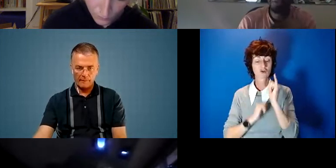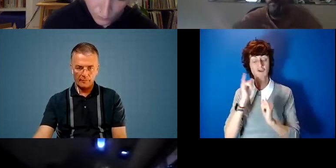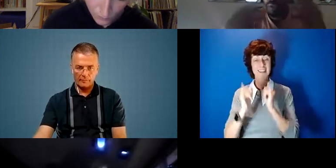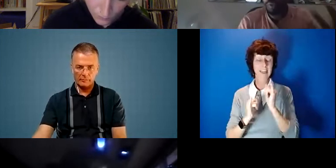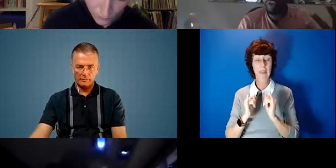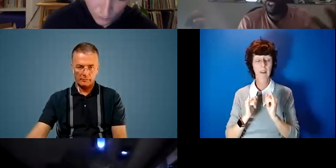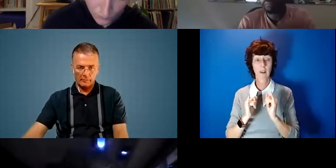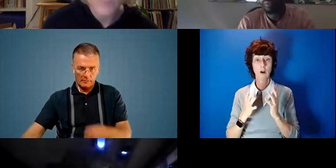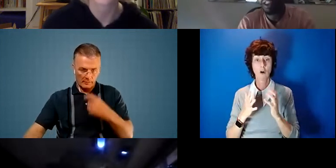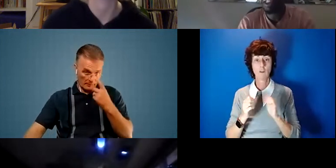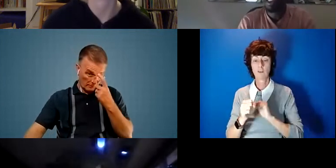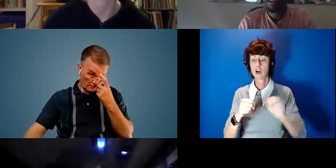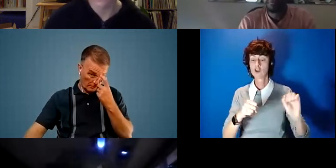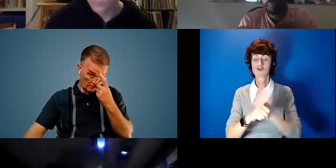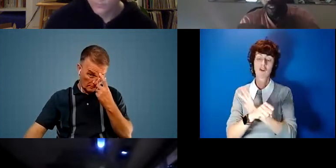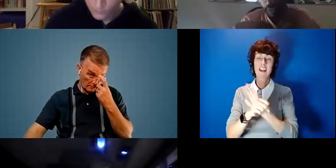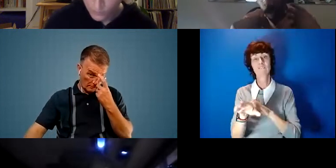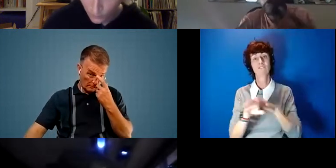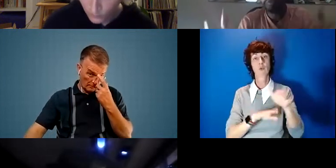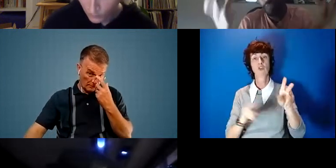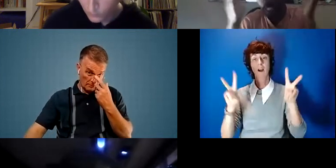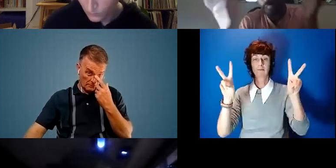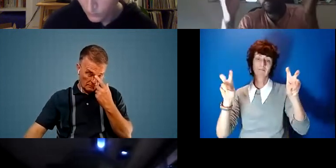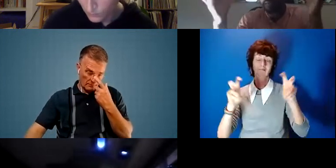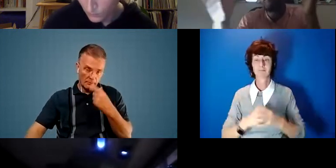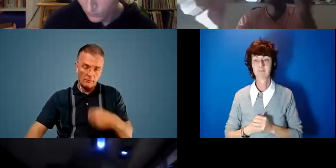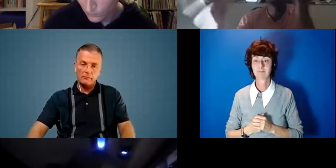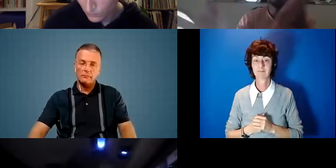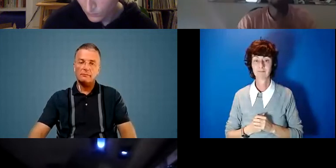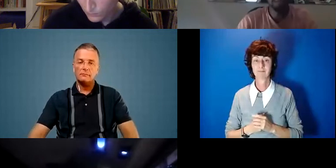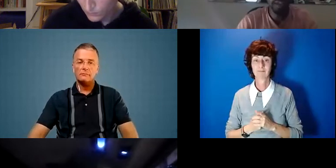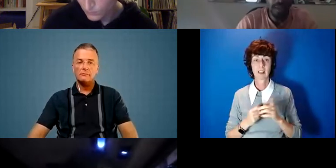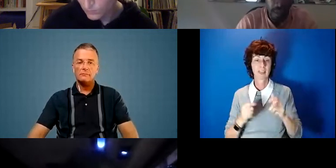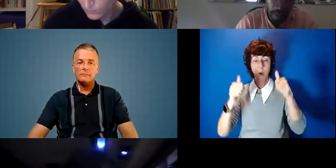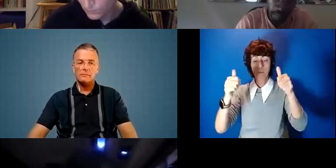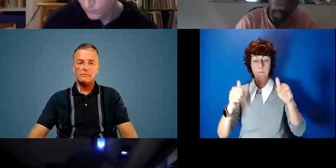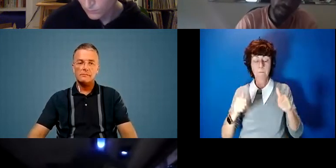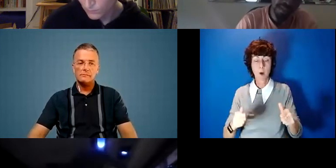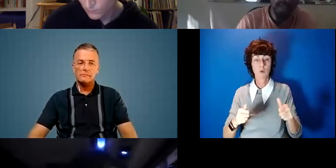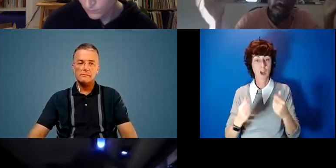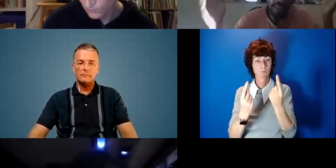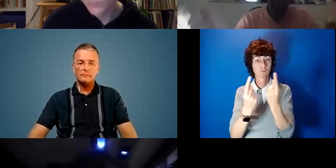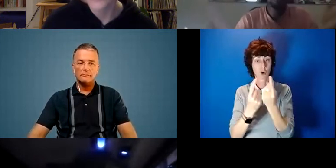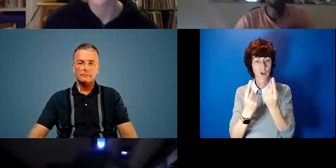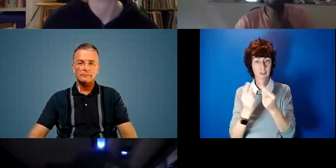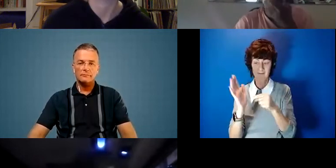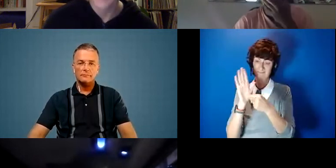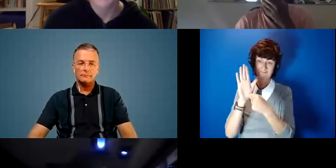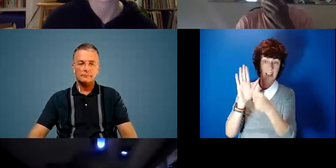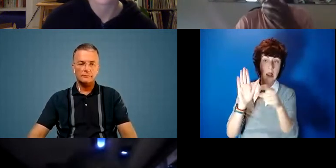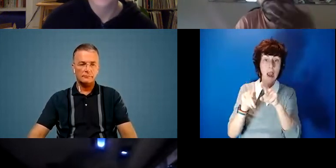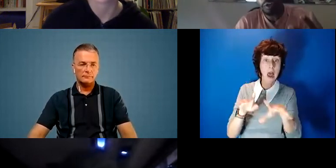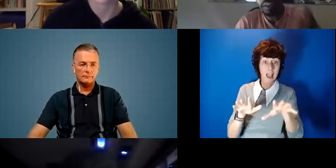kind of green future. Yeah, and kind of the the poster products being the Tesla, you know,